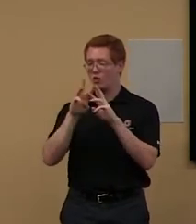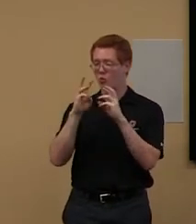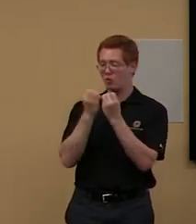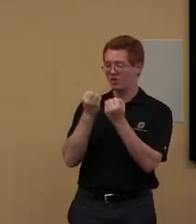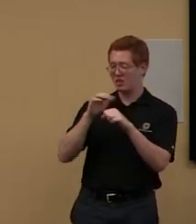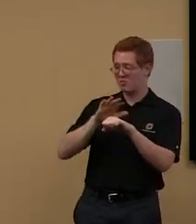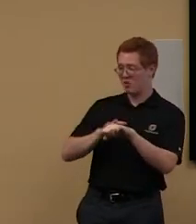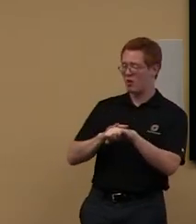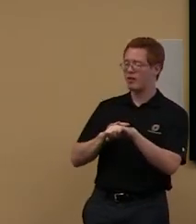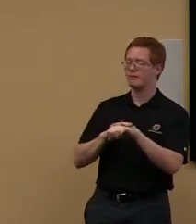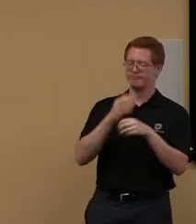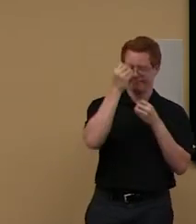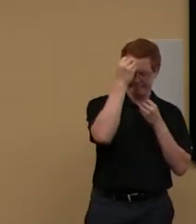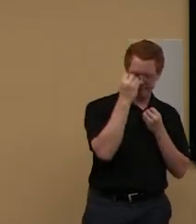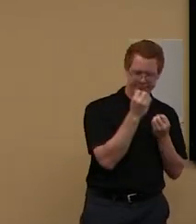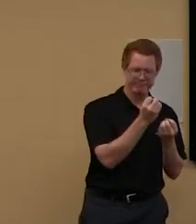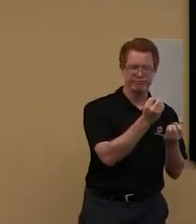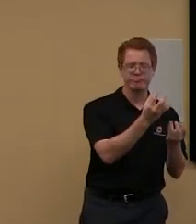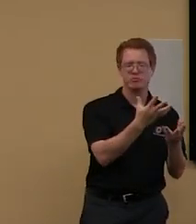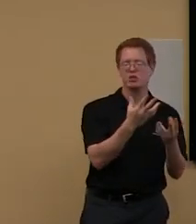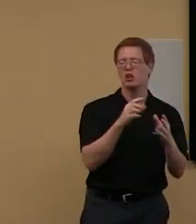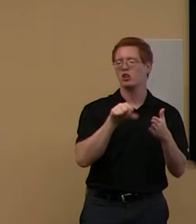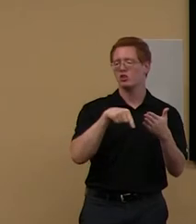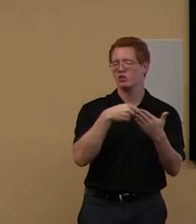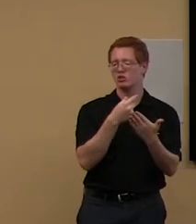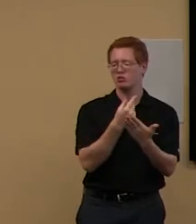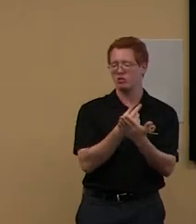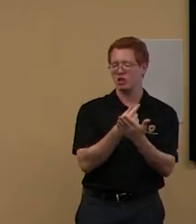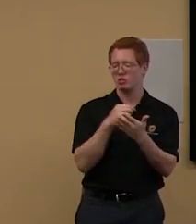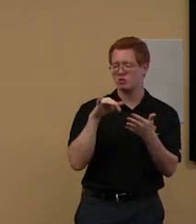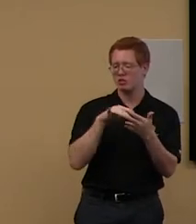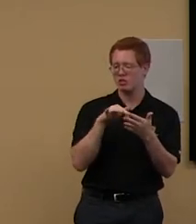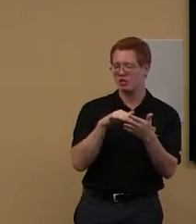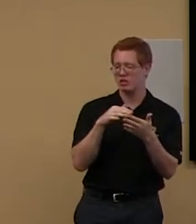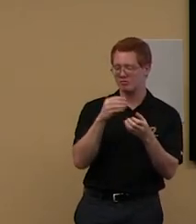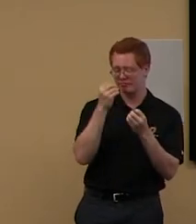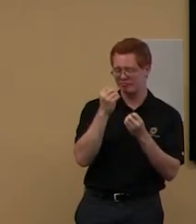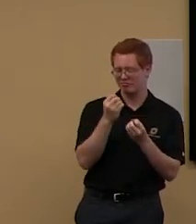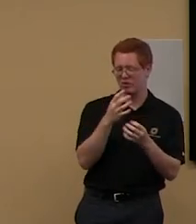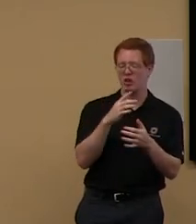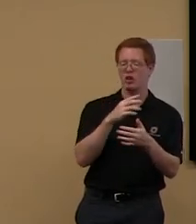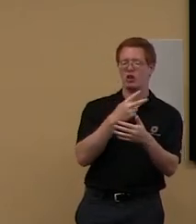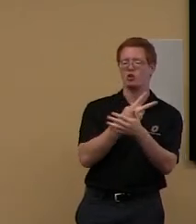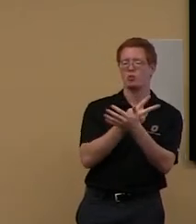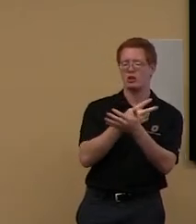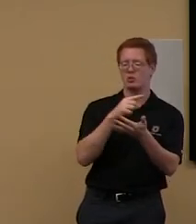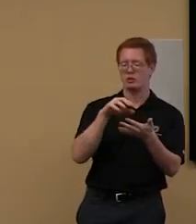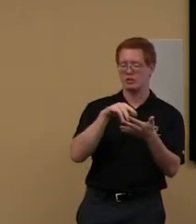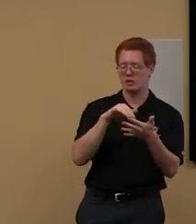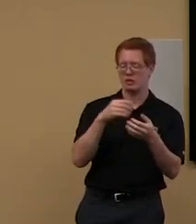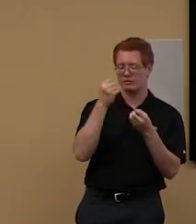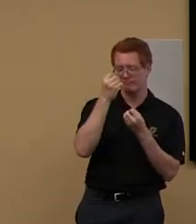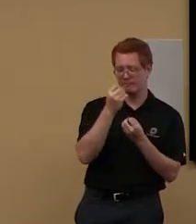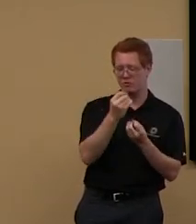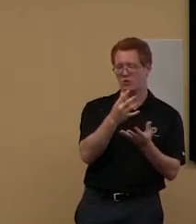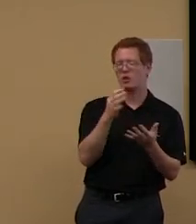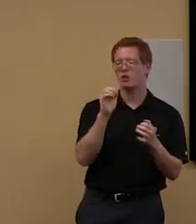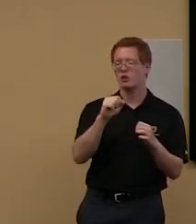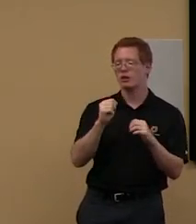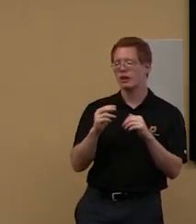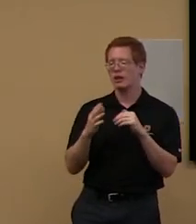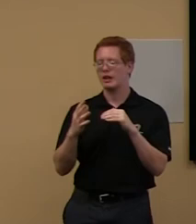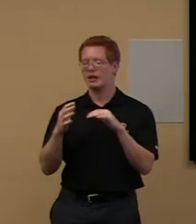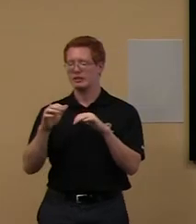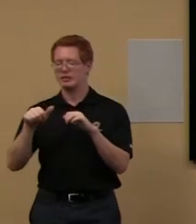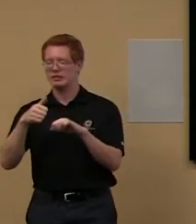can, um, we can build that into next semester or next, uh, next fall. So, yeah. Um, the other